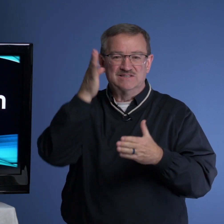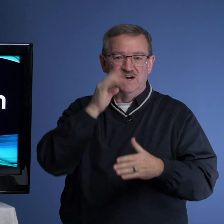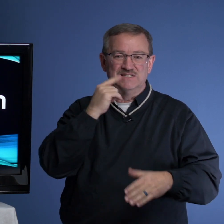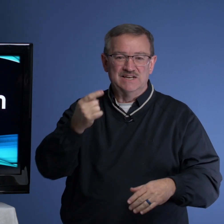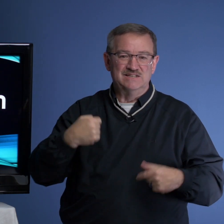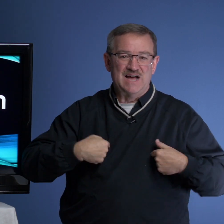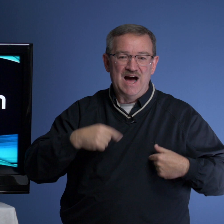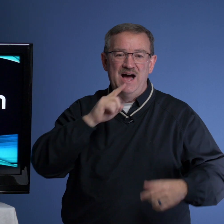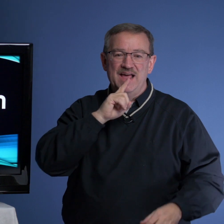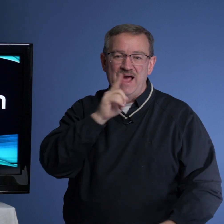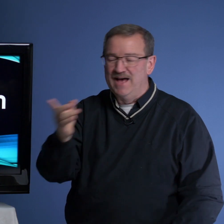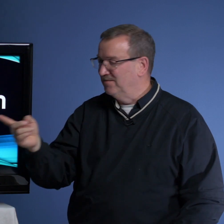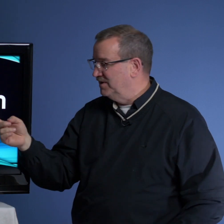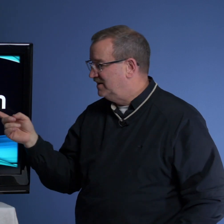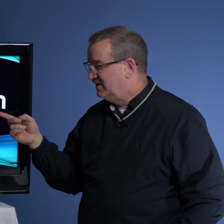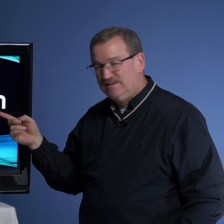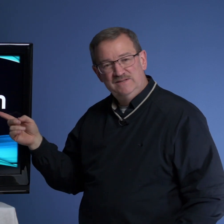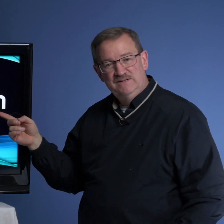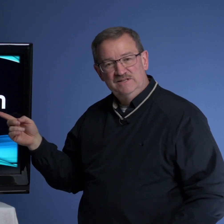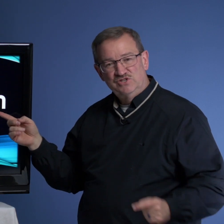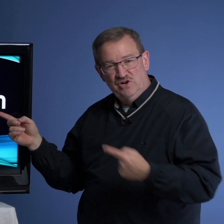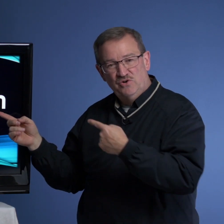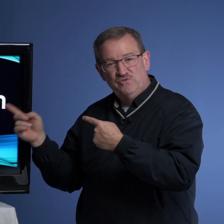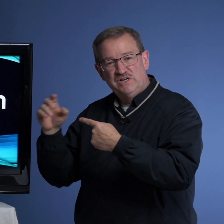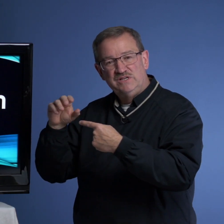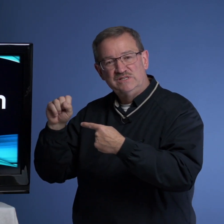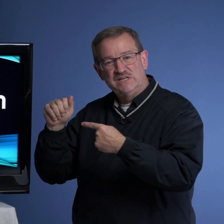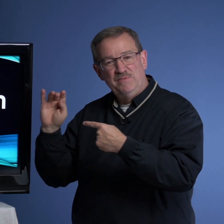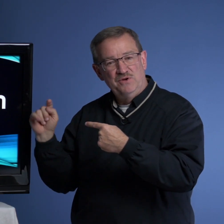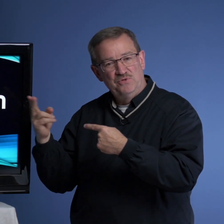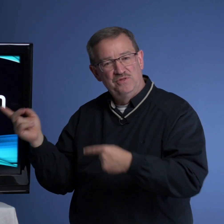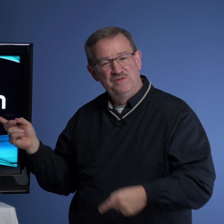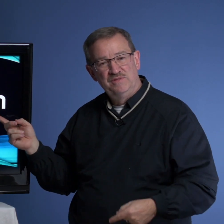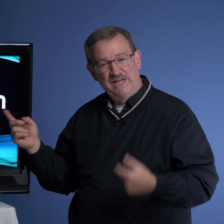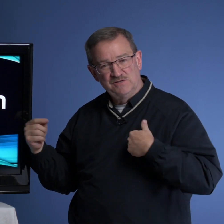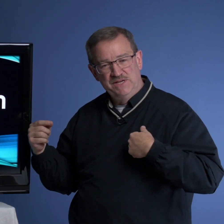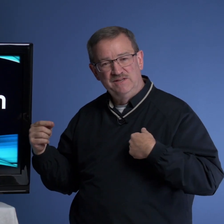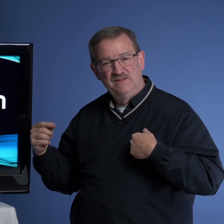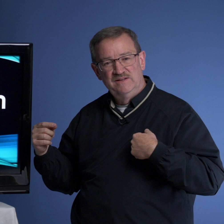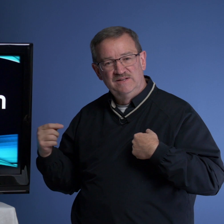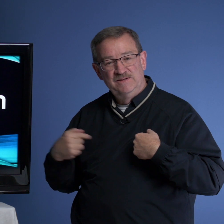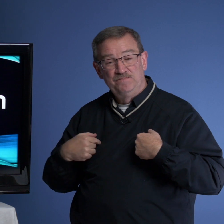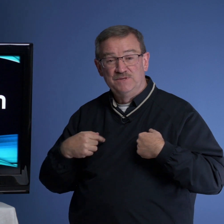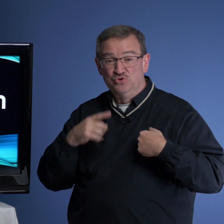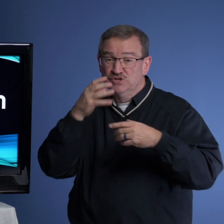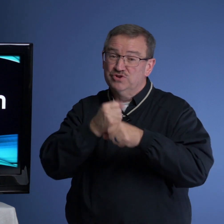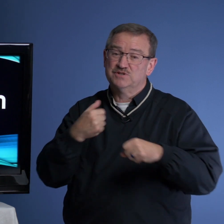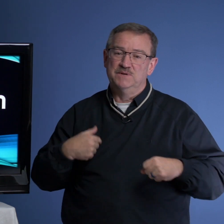God said is, I am Jehovah Sabaoth. That's me. You can trust me.